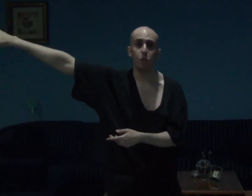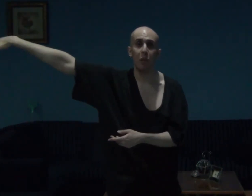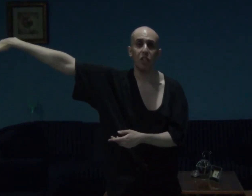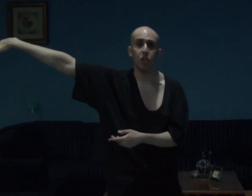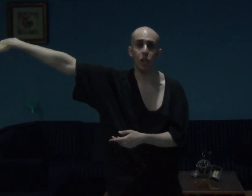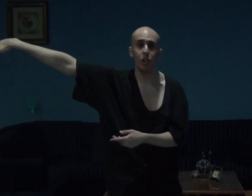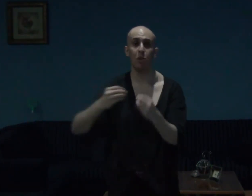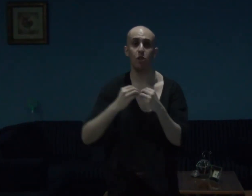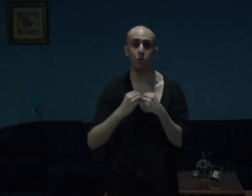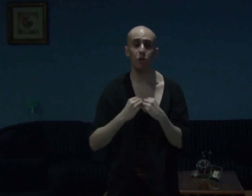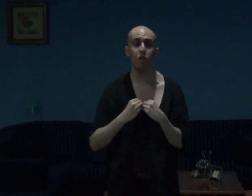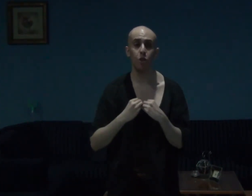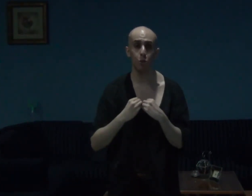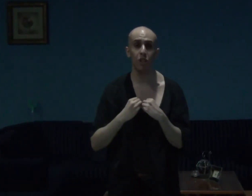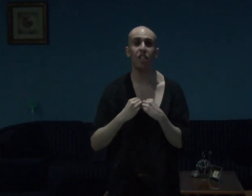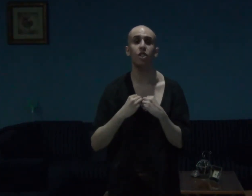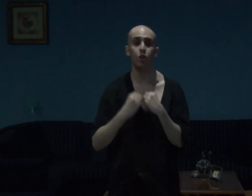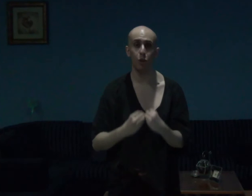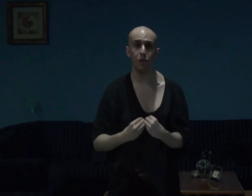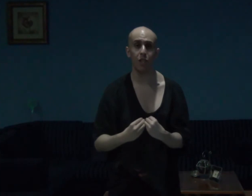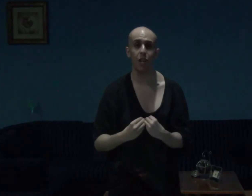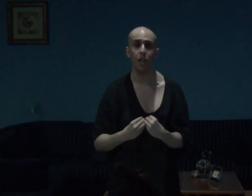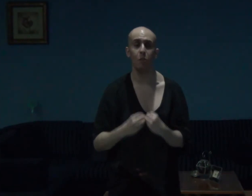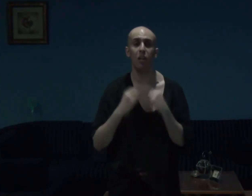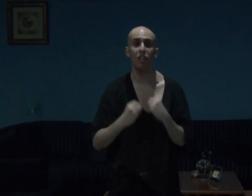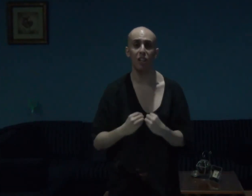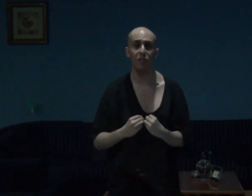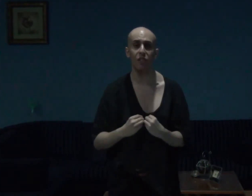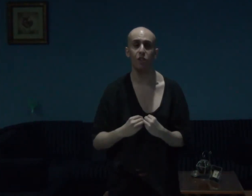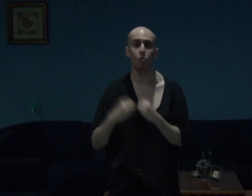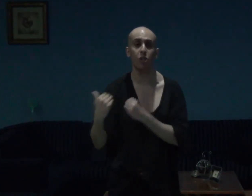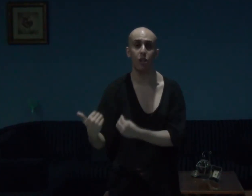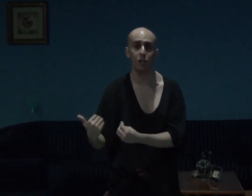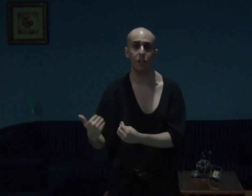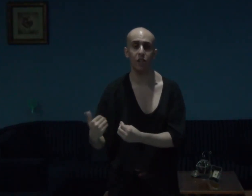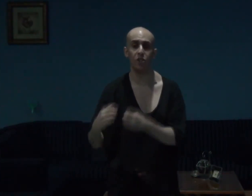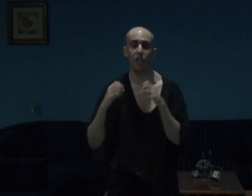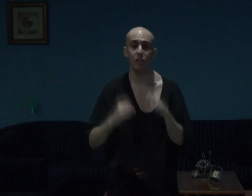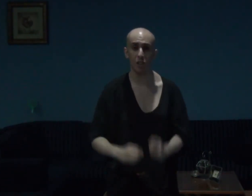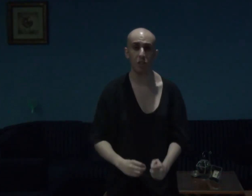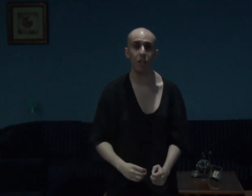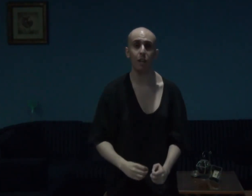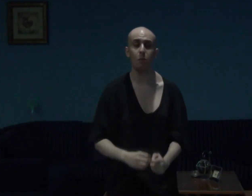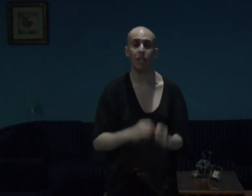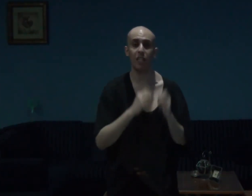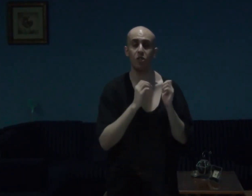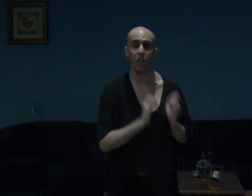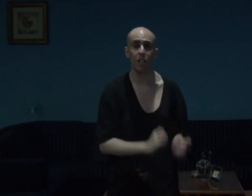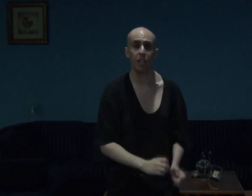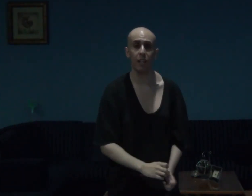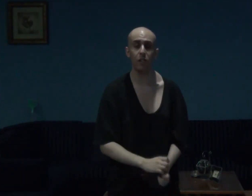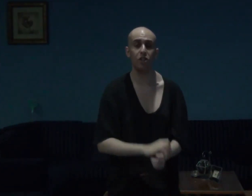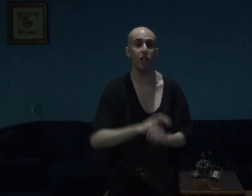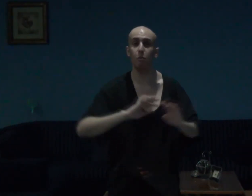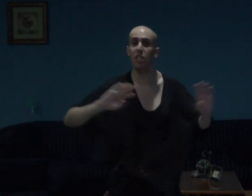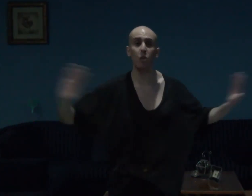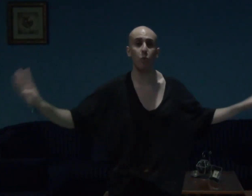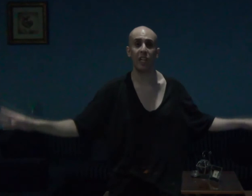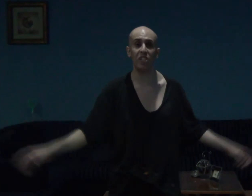special, but yours truly, enjoyed the game, and loved it, regardless, and this game, guys and gals, in many ways,